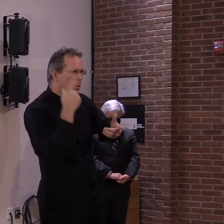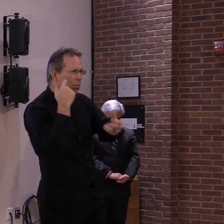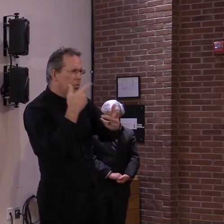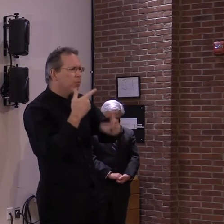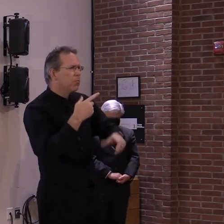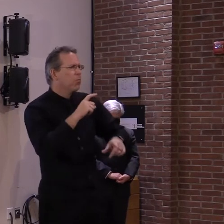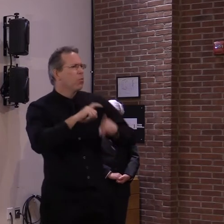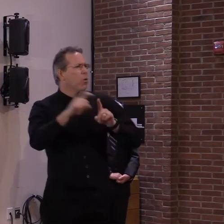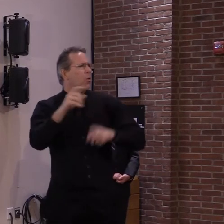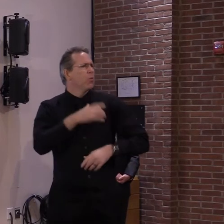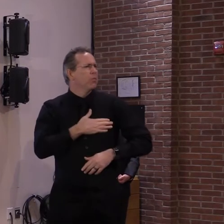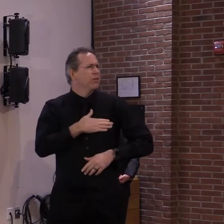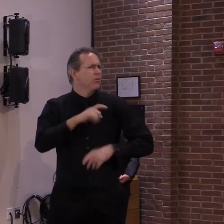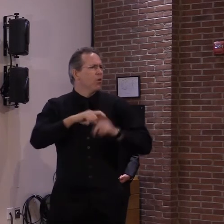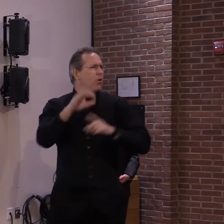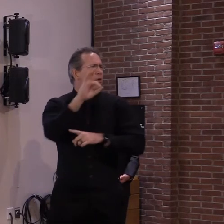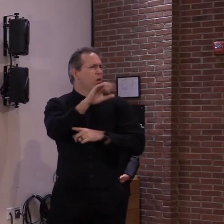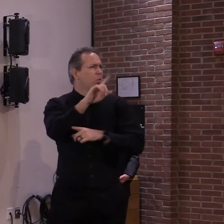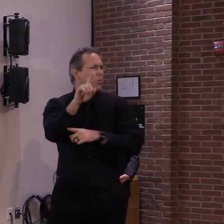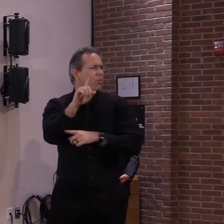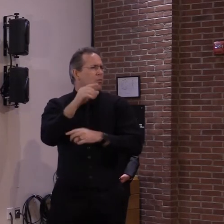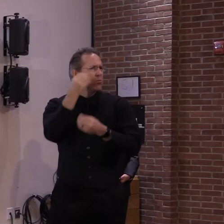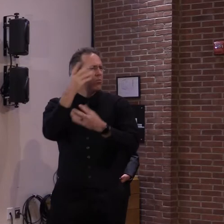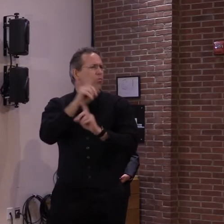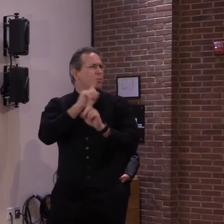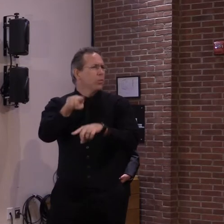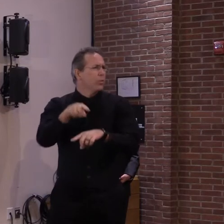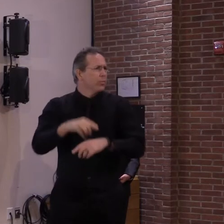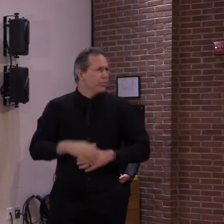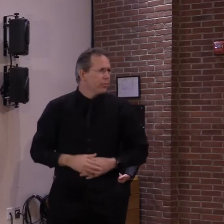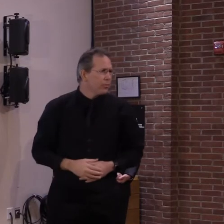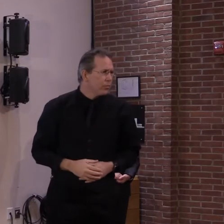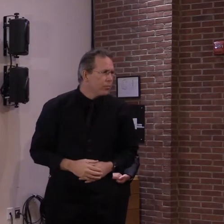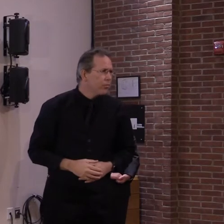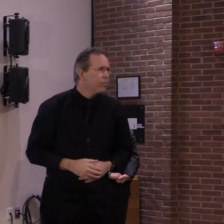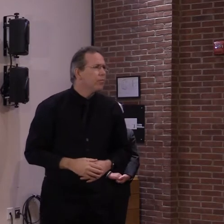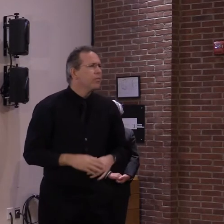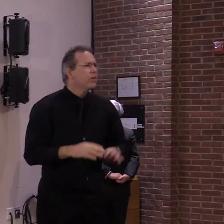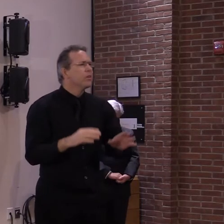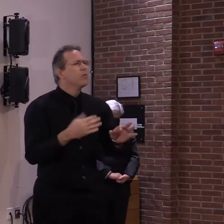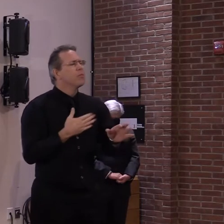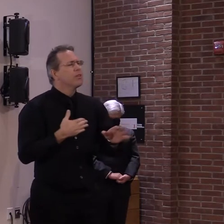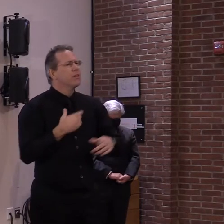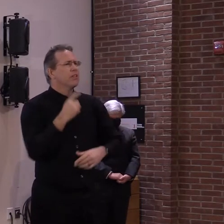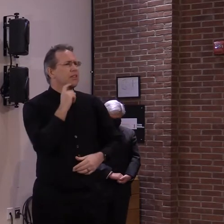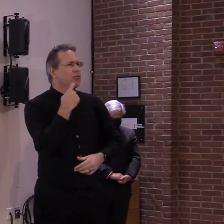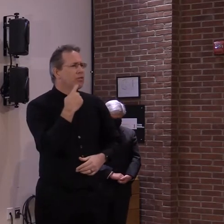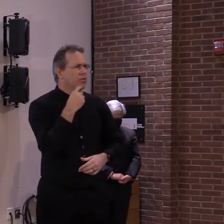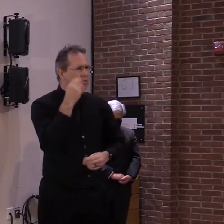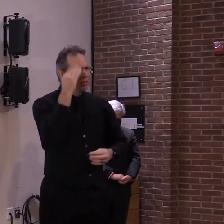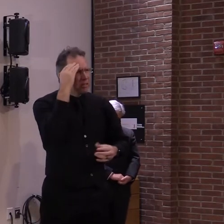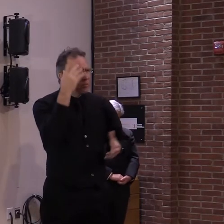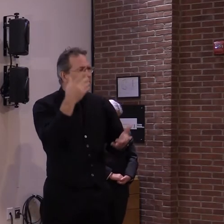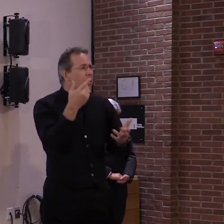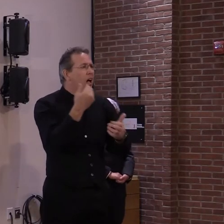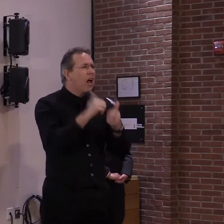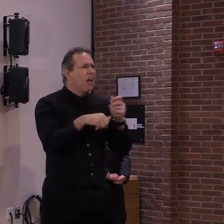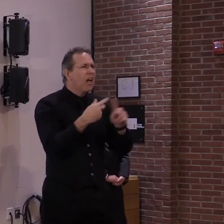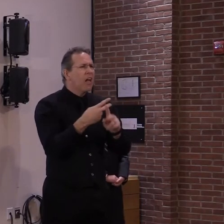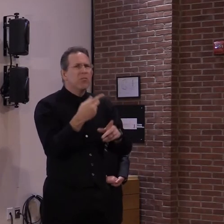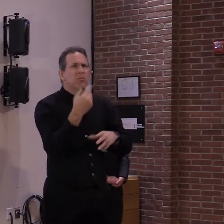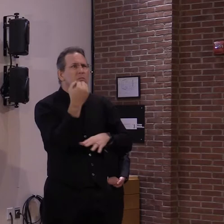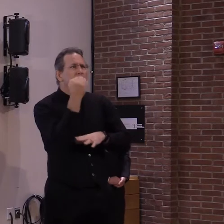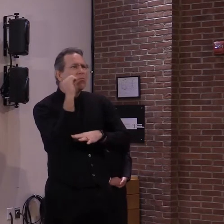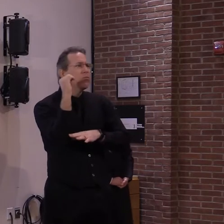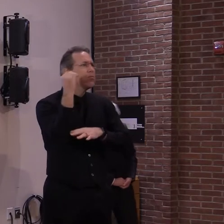and, uh, continue to call for folks to, uh, to really think hard about whether, uh, any kind of demonstration over the next few days is, is